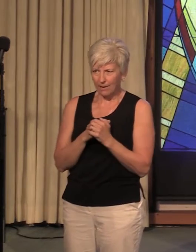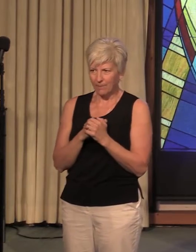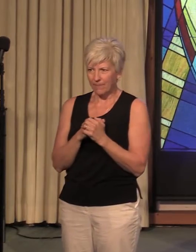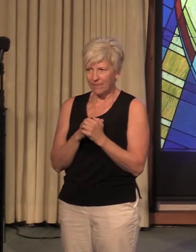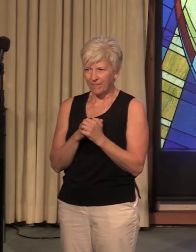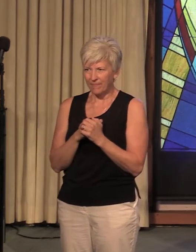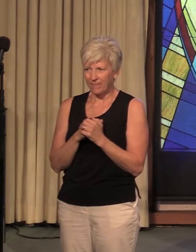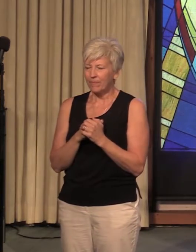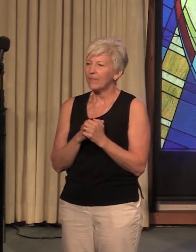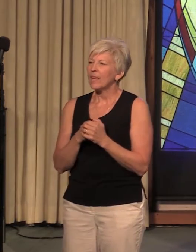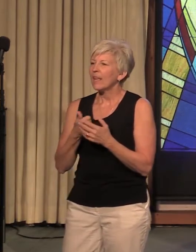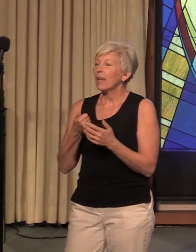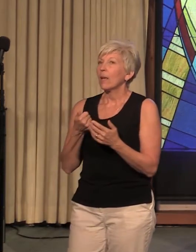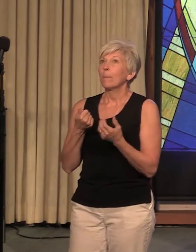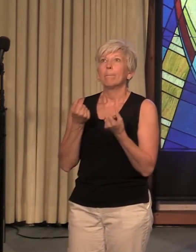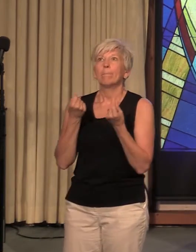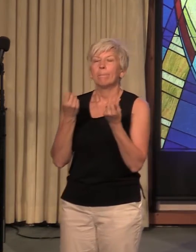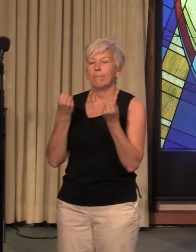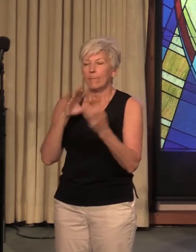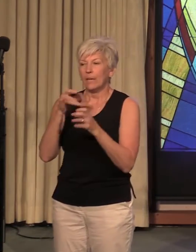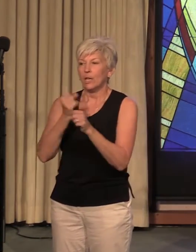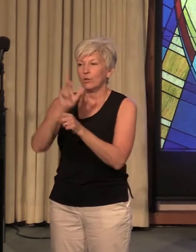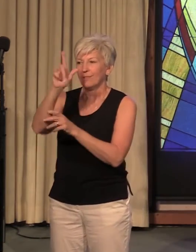Many years later, thousands maybe,